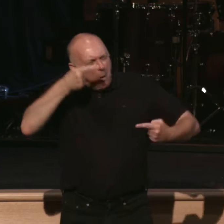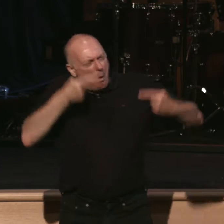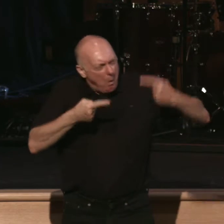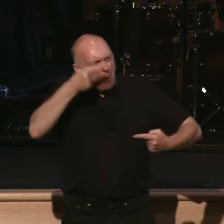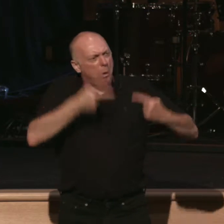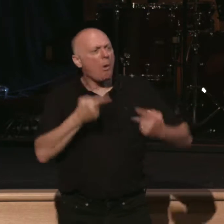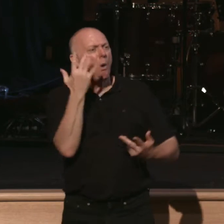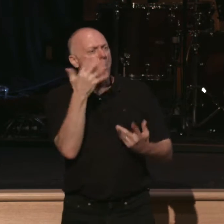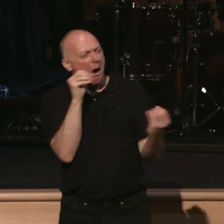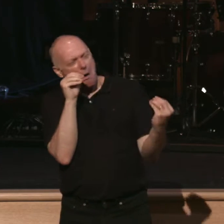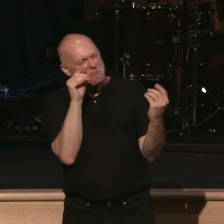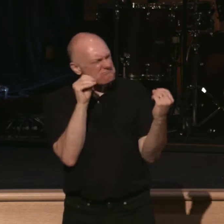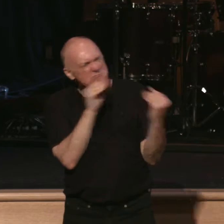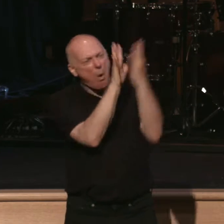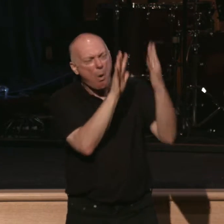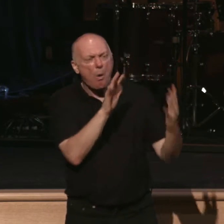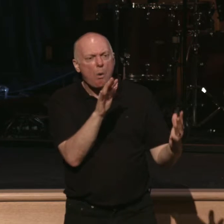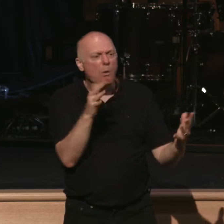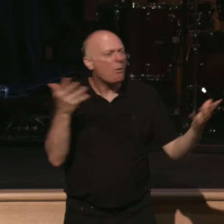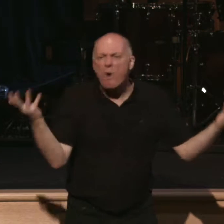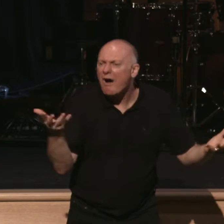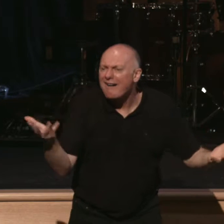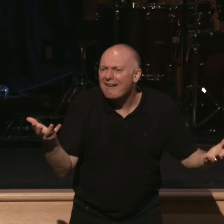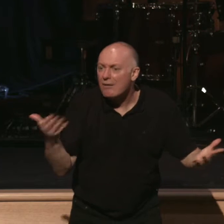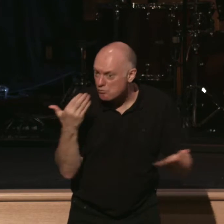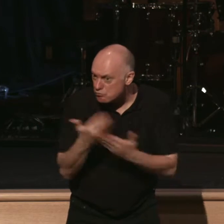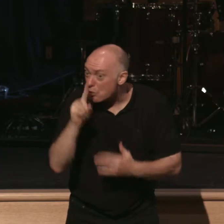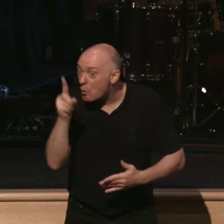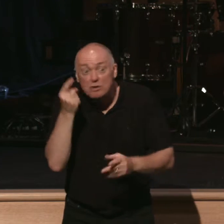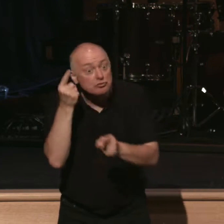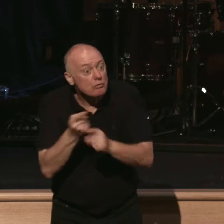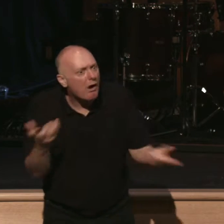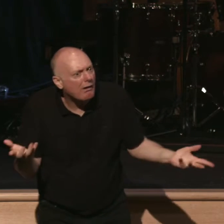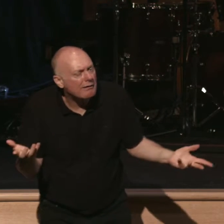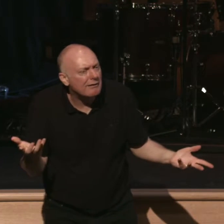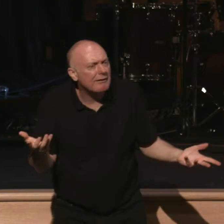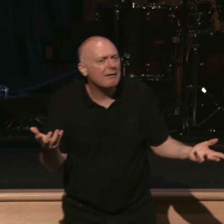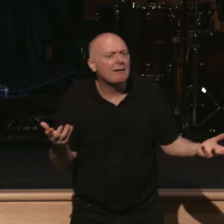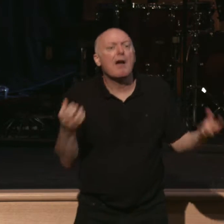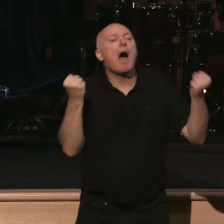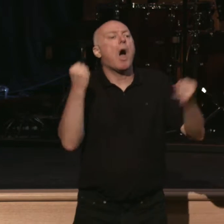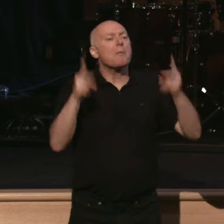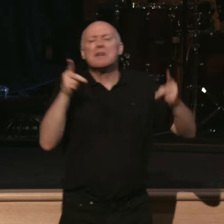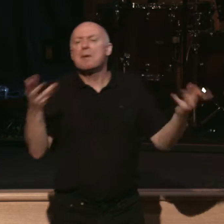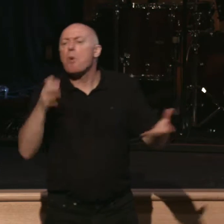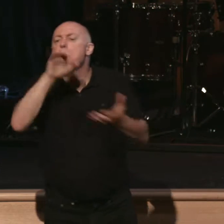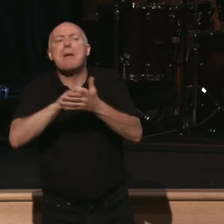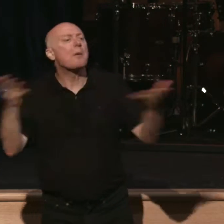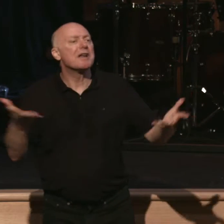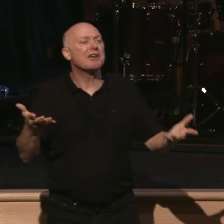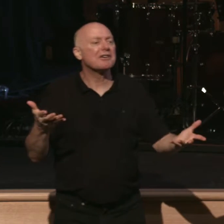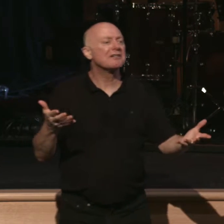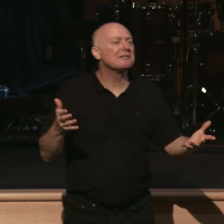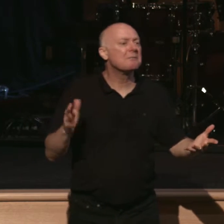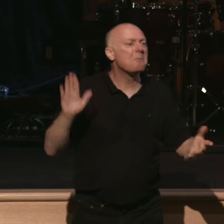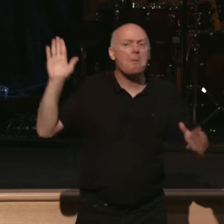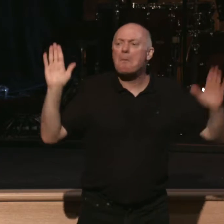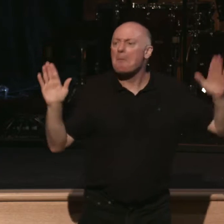causes fights among you? What a great question. What a great question. How many people do we have married here today? Okay, great,